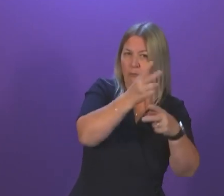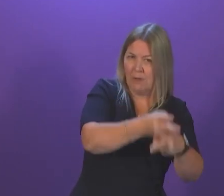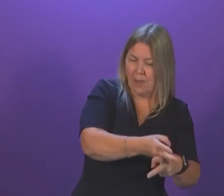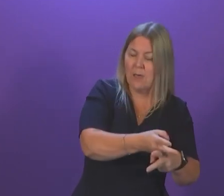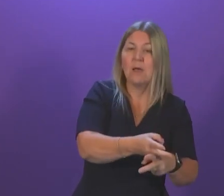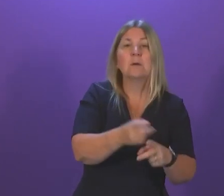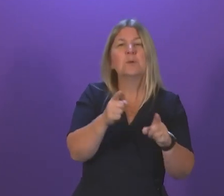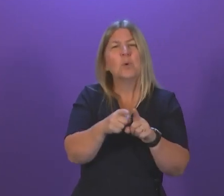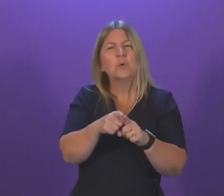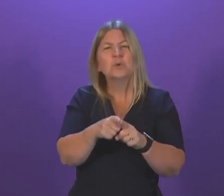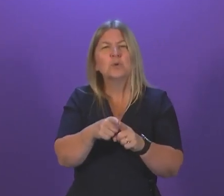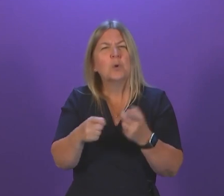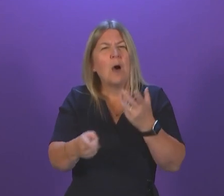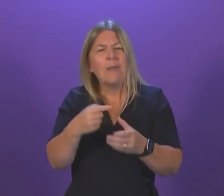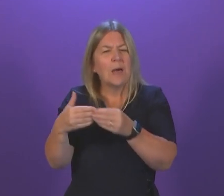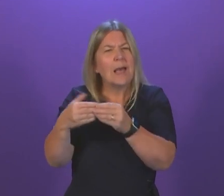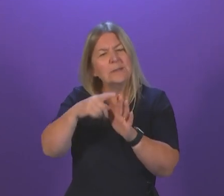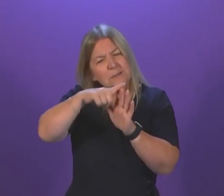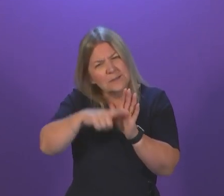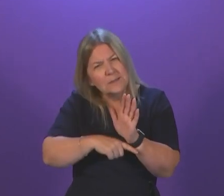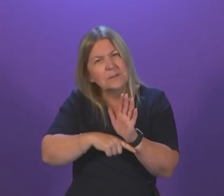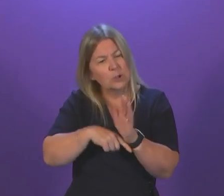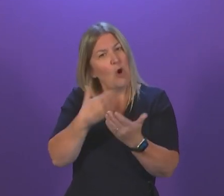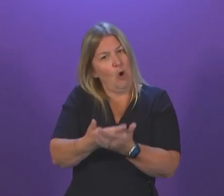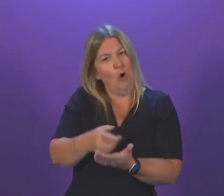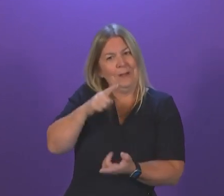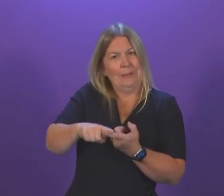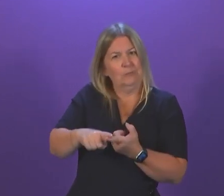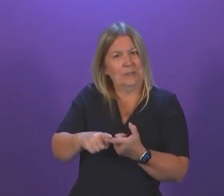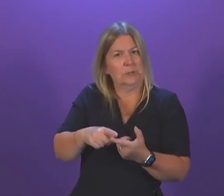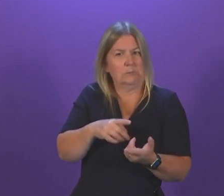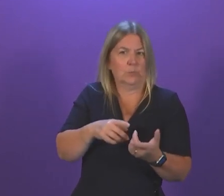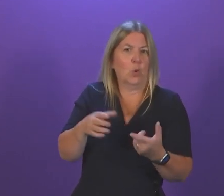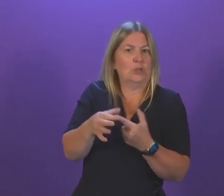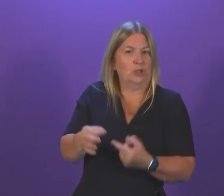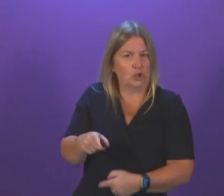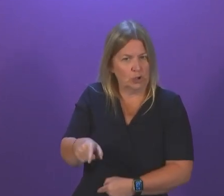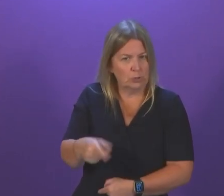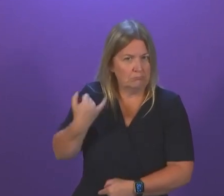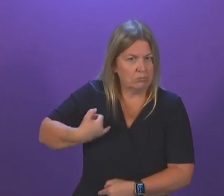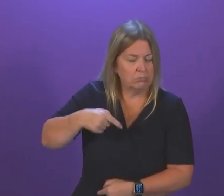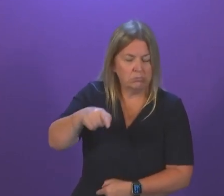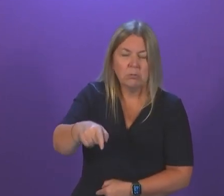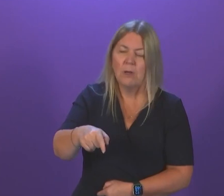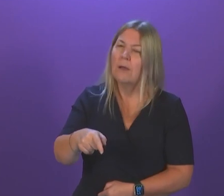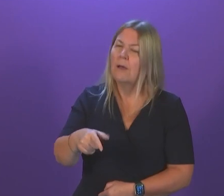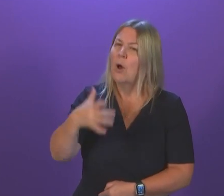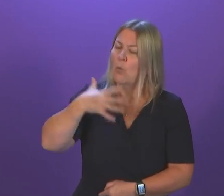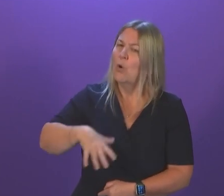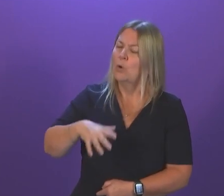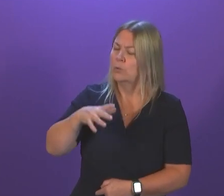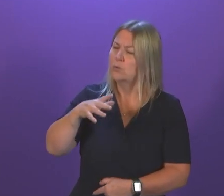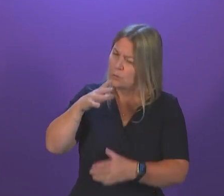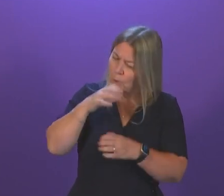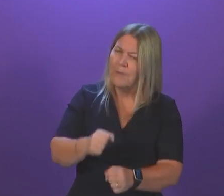NICE guideline on endometriosis. This is an important priority for many women across the country and one we are committed to seeing real